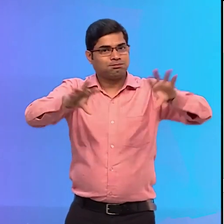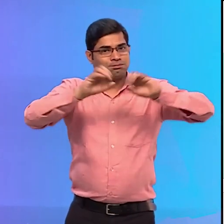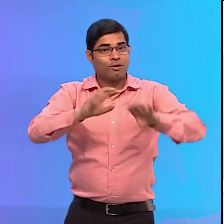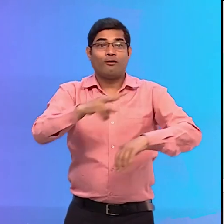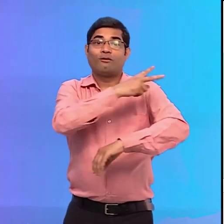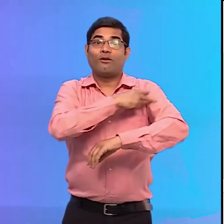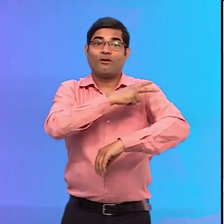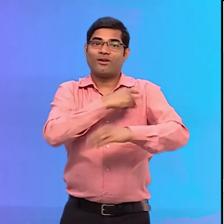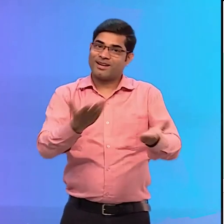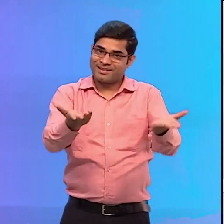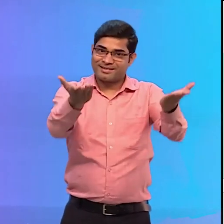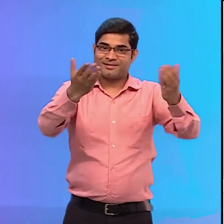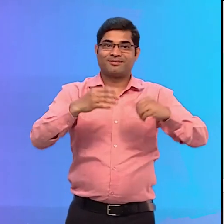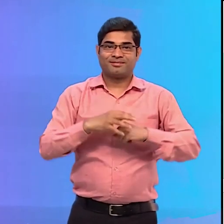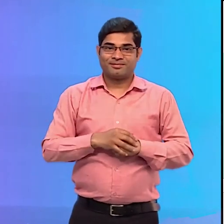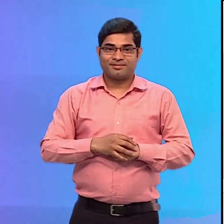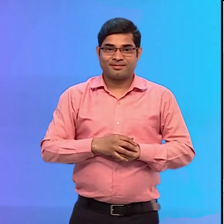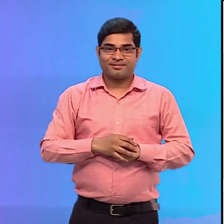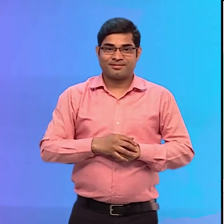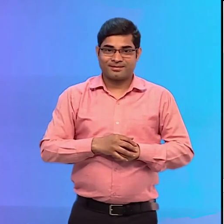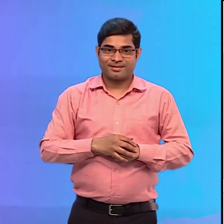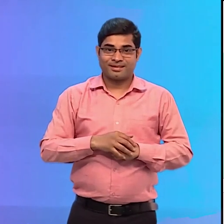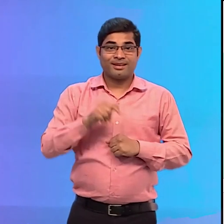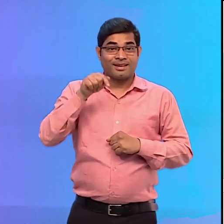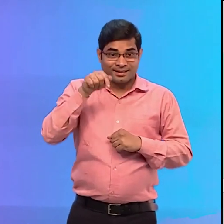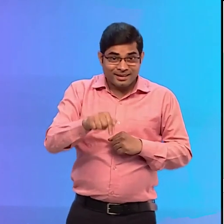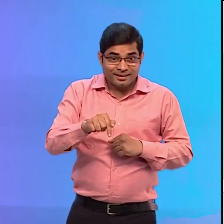For Sugam Bharat Abhyan